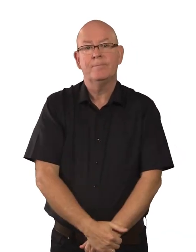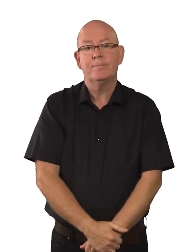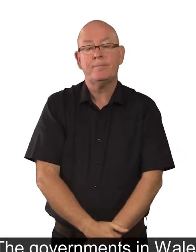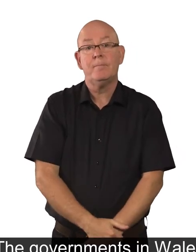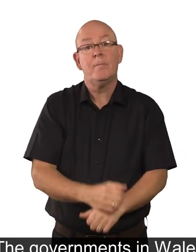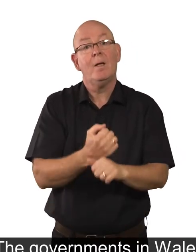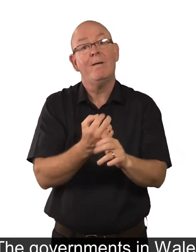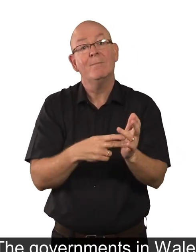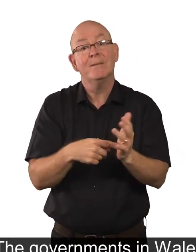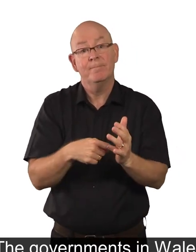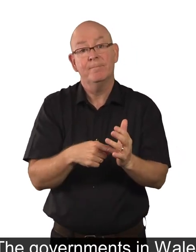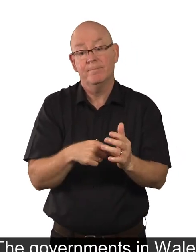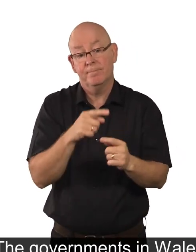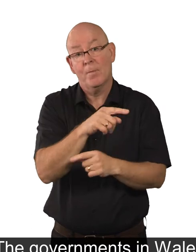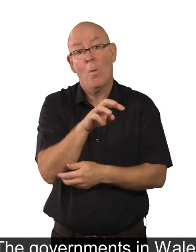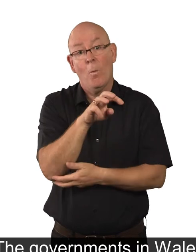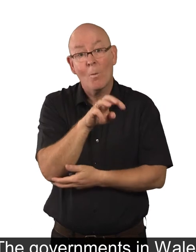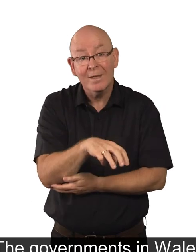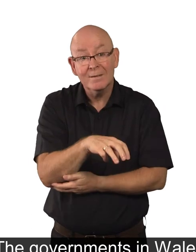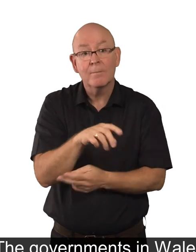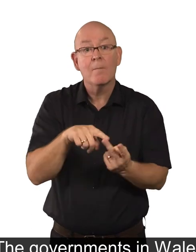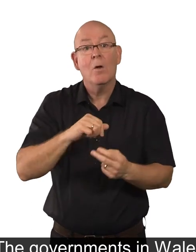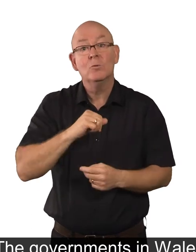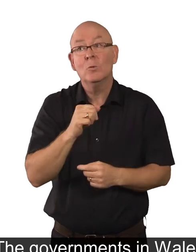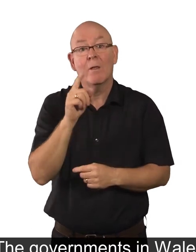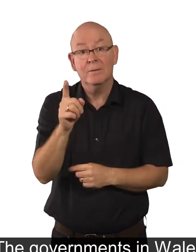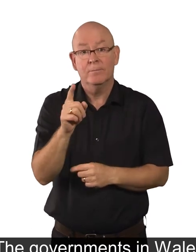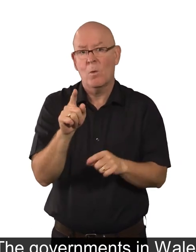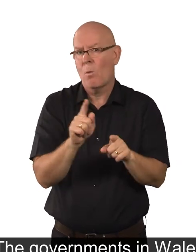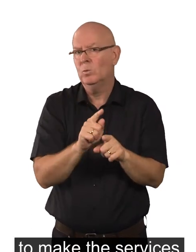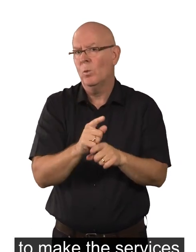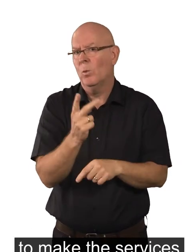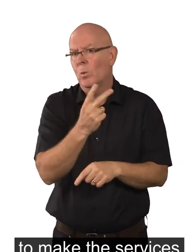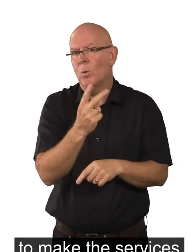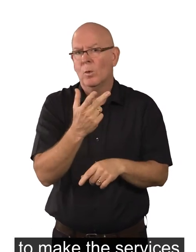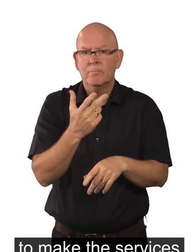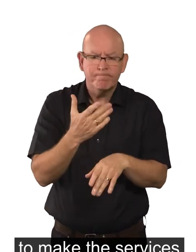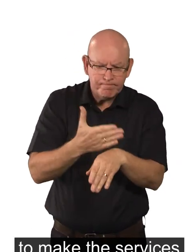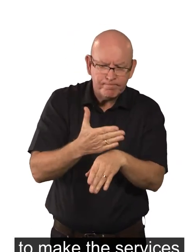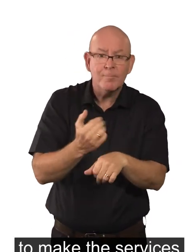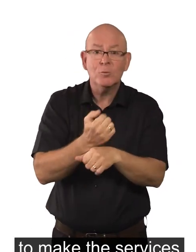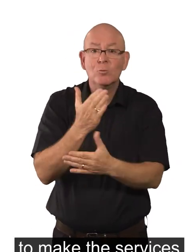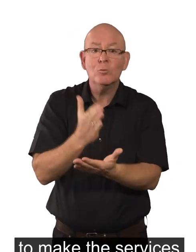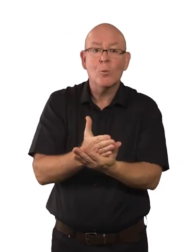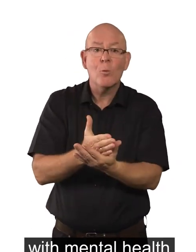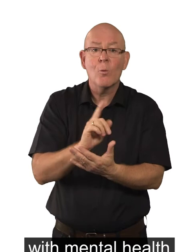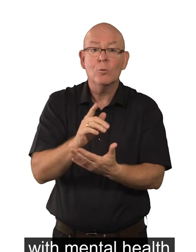The governments in Wales and Scotland are also working to make the services available to people with mental health